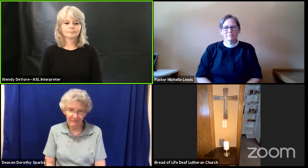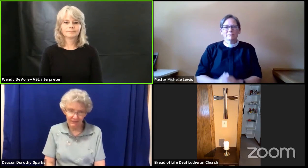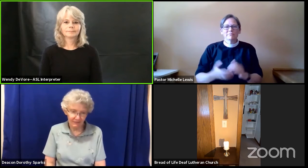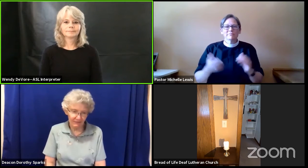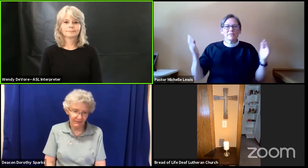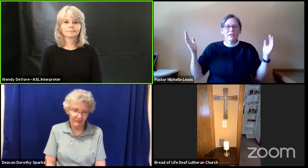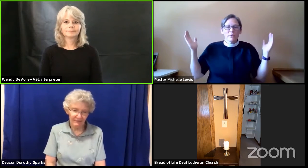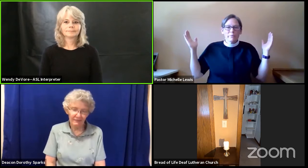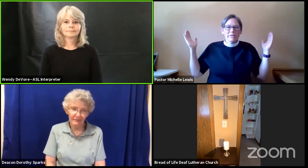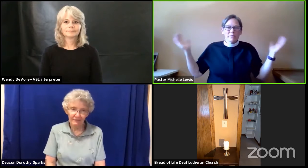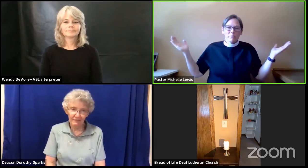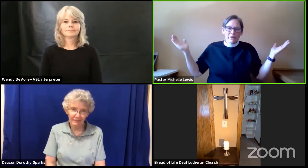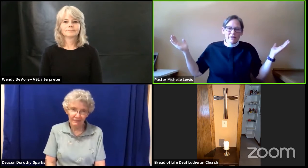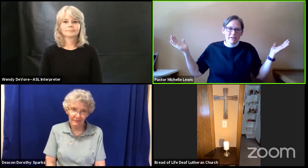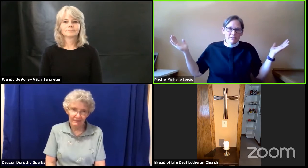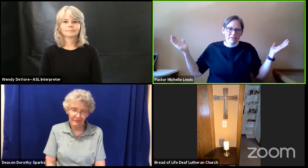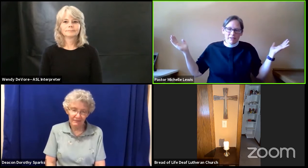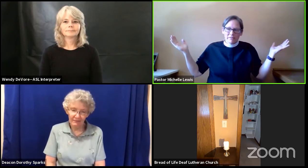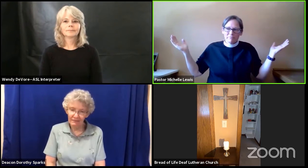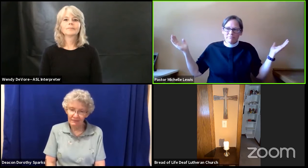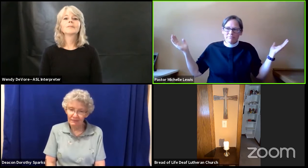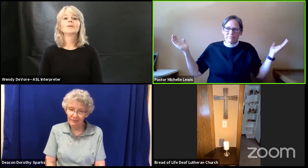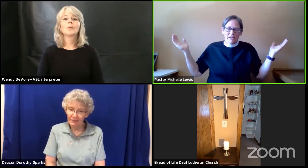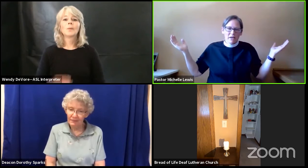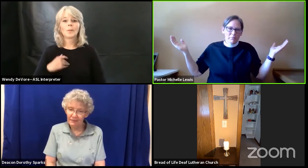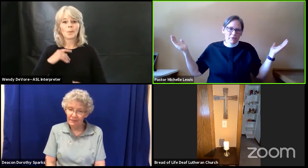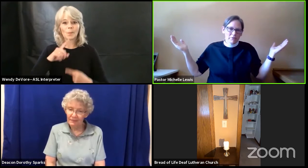We bring nothing at birth.